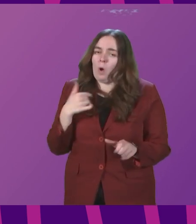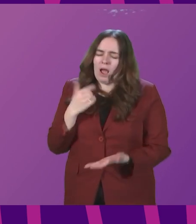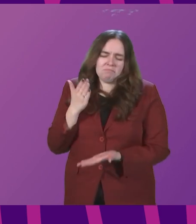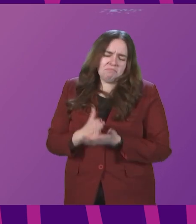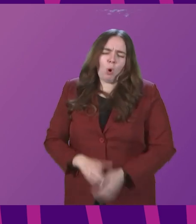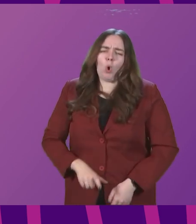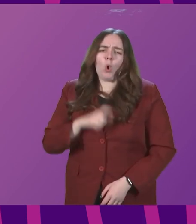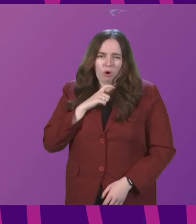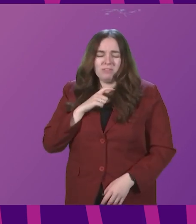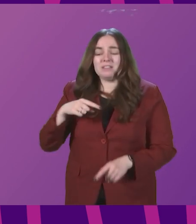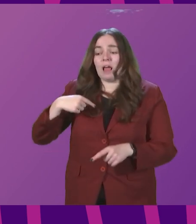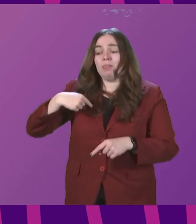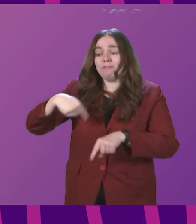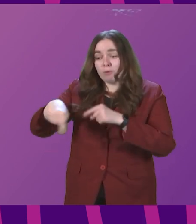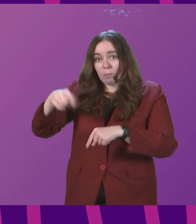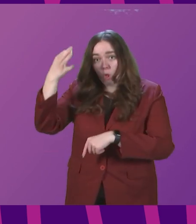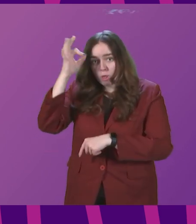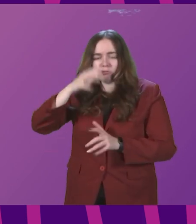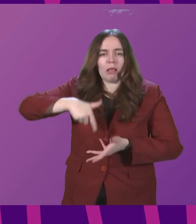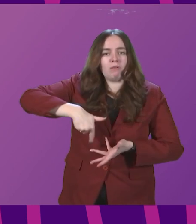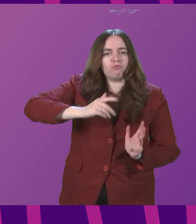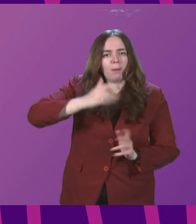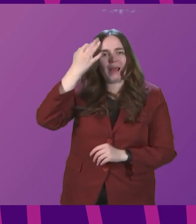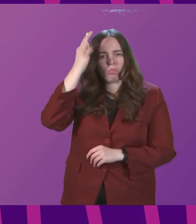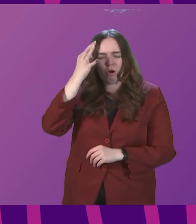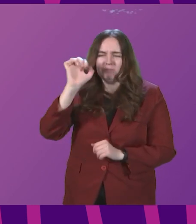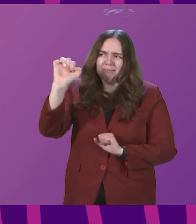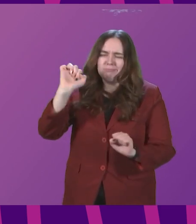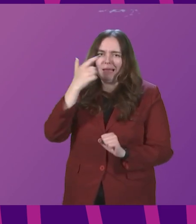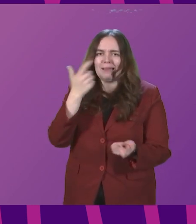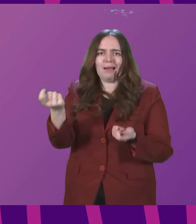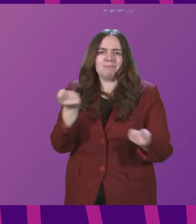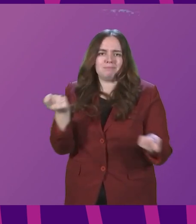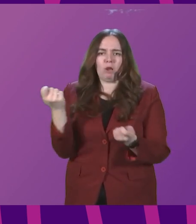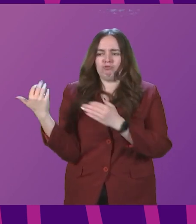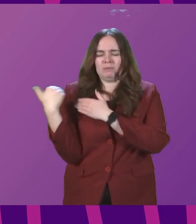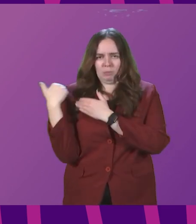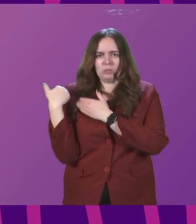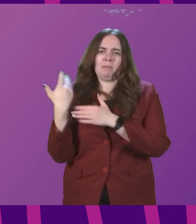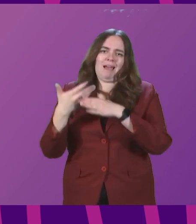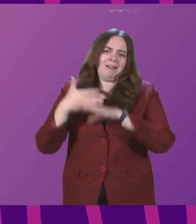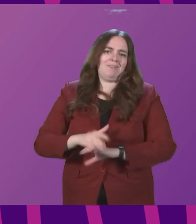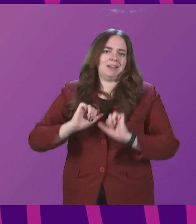confidence in the football authorities and in the rugby authorities to continue to operate responsibly and effectively.